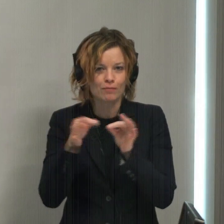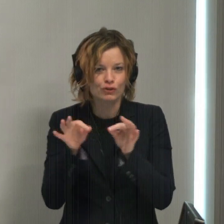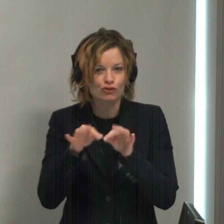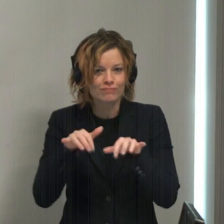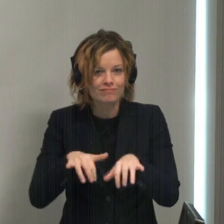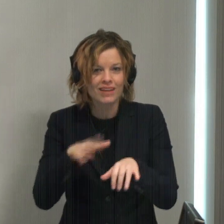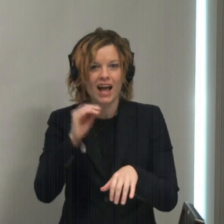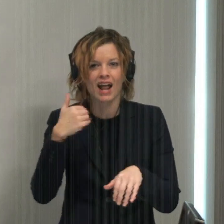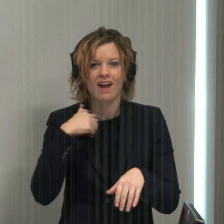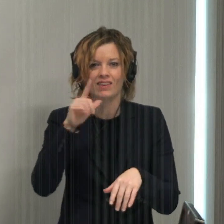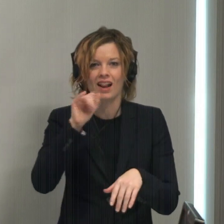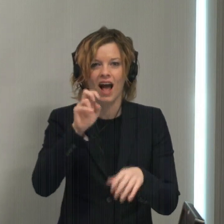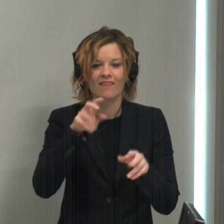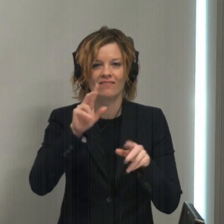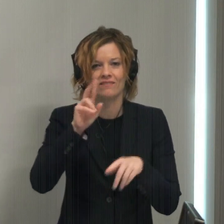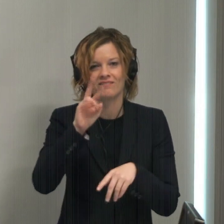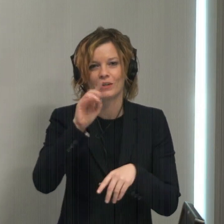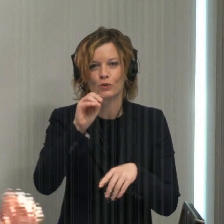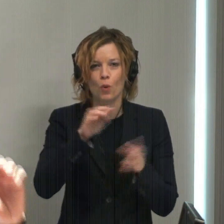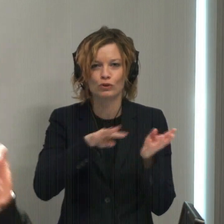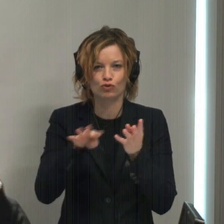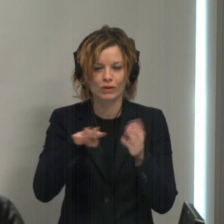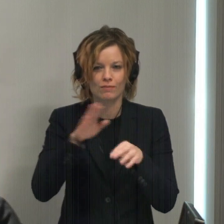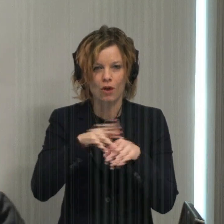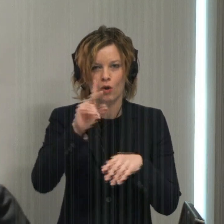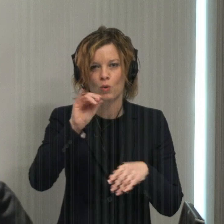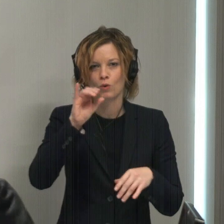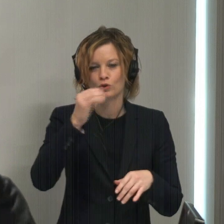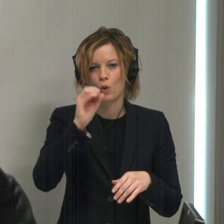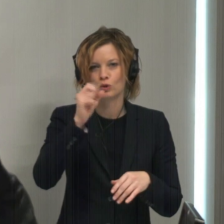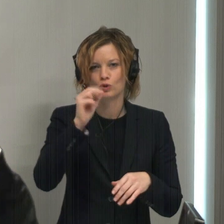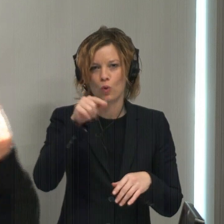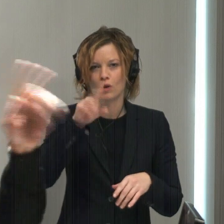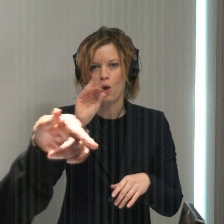live video stream at our website, kojoshow.org. I'm Kojo Nandi.